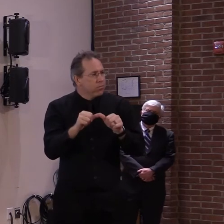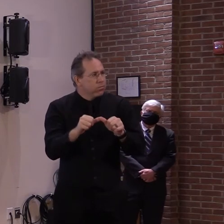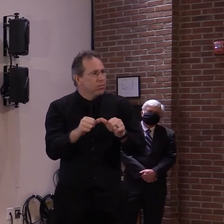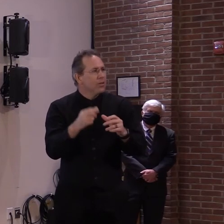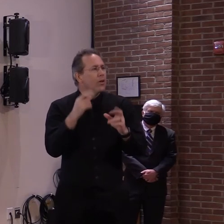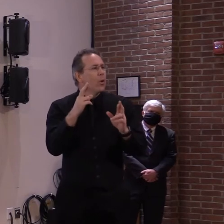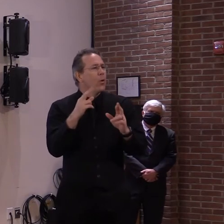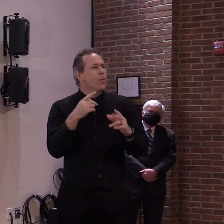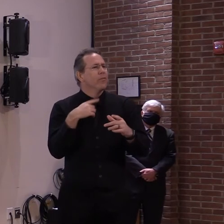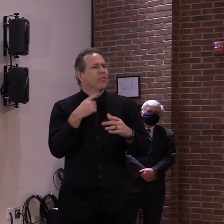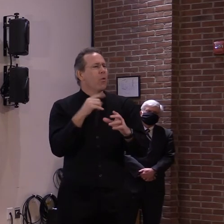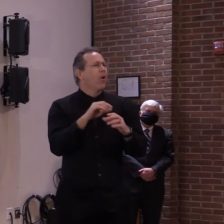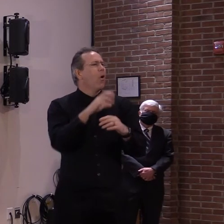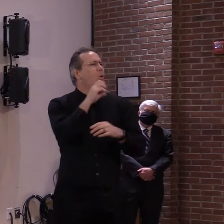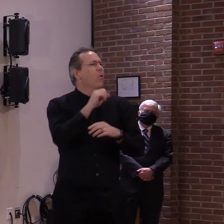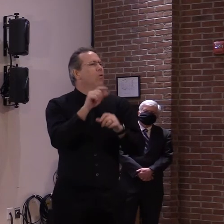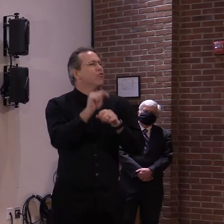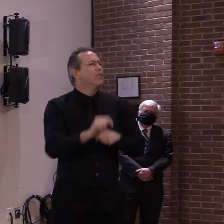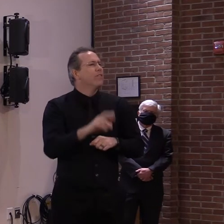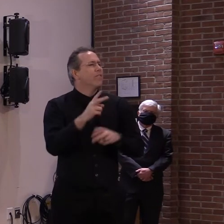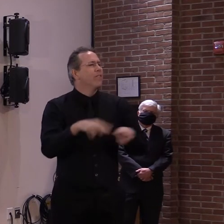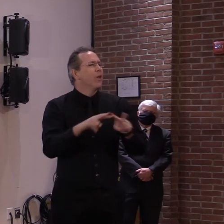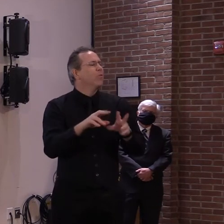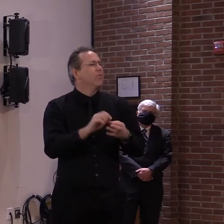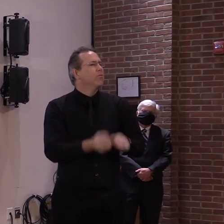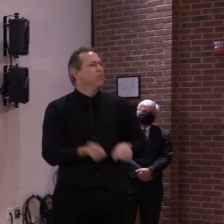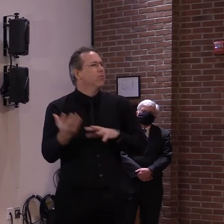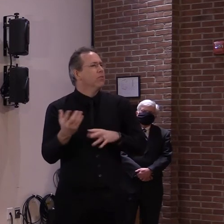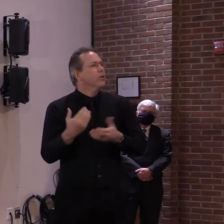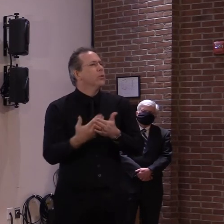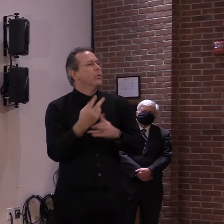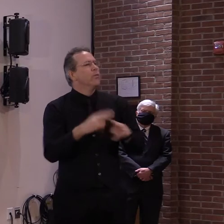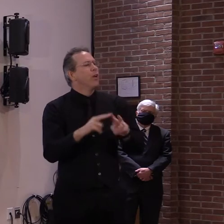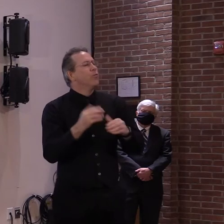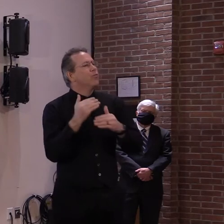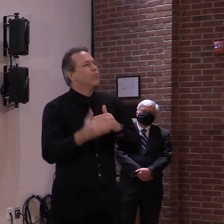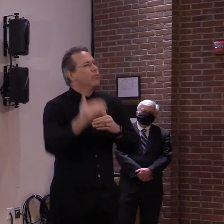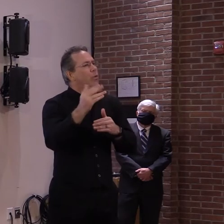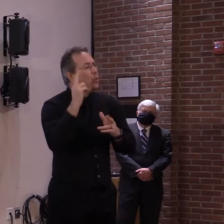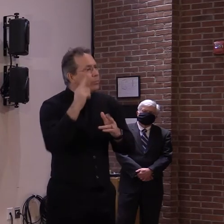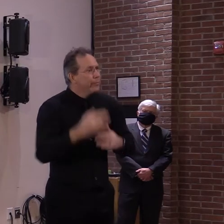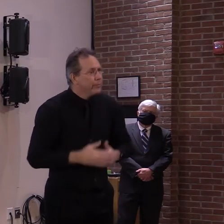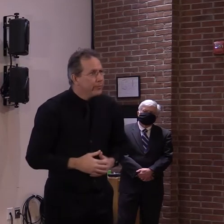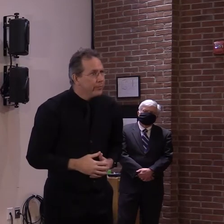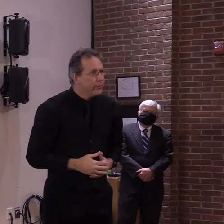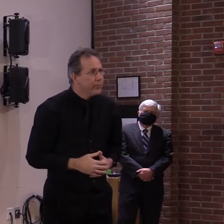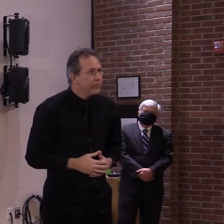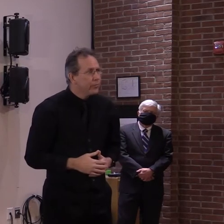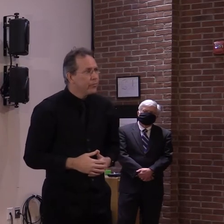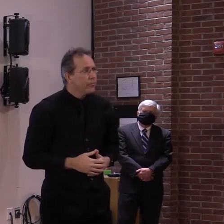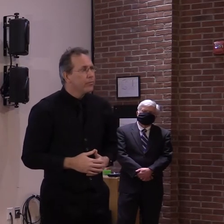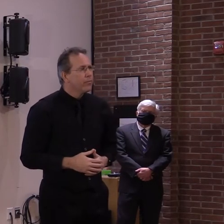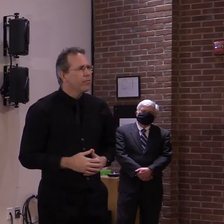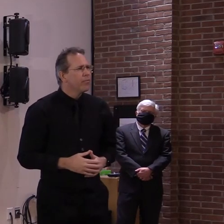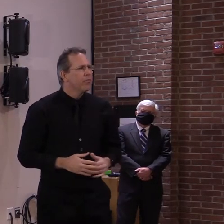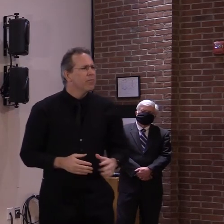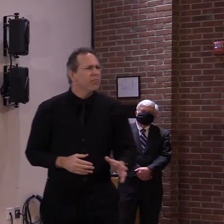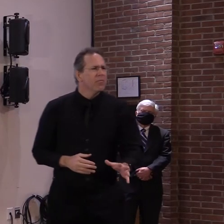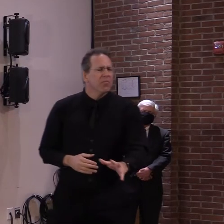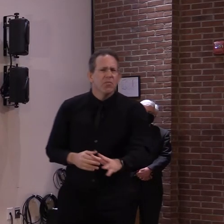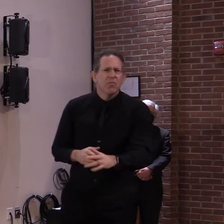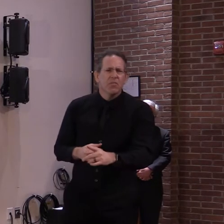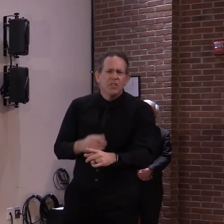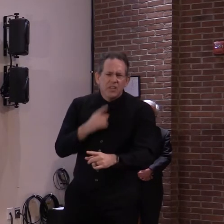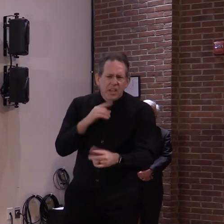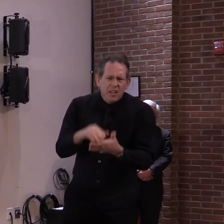Do you think that Deb Bilodeau should resign as chair of the Vermont Republican Party? And I'm sorry, can you, what, what was the